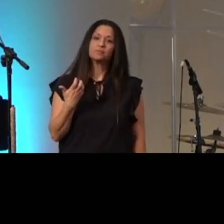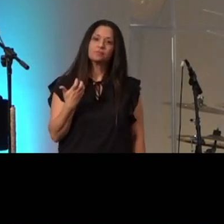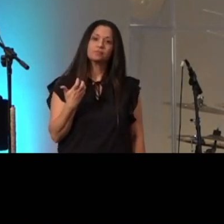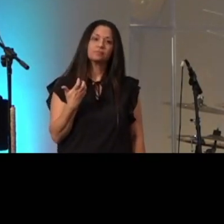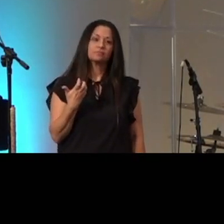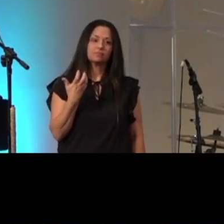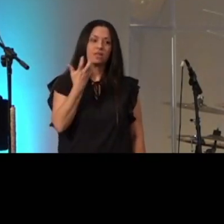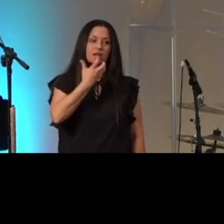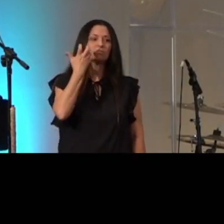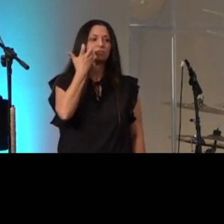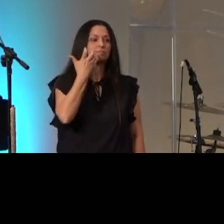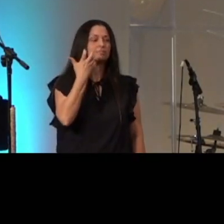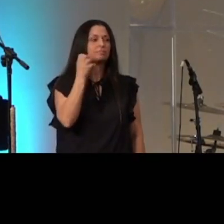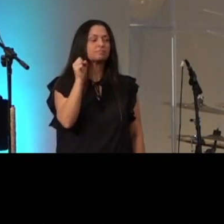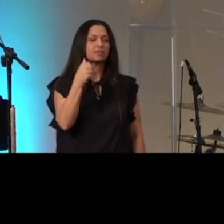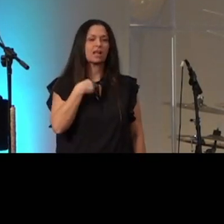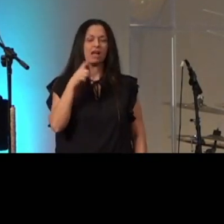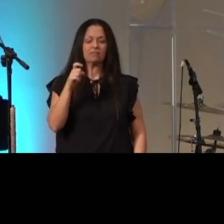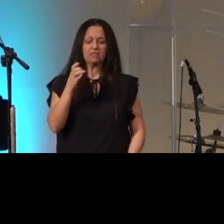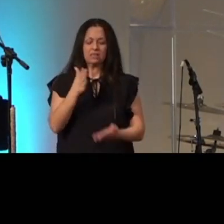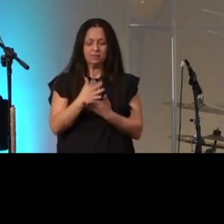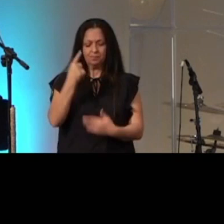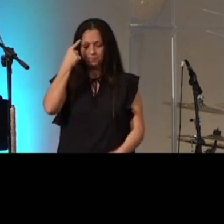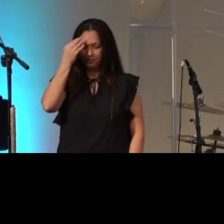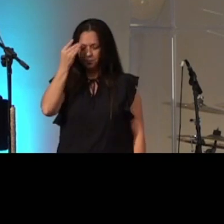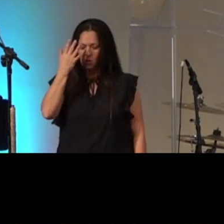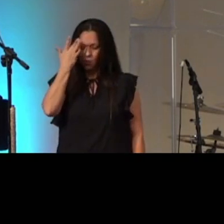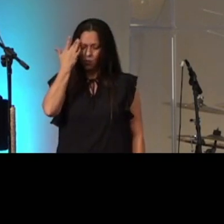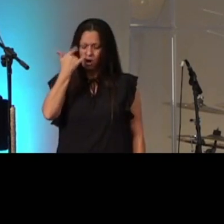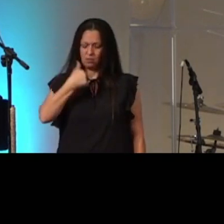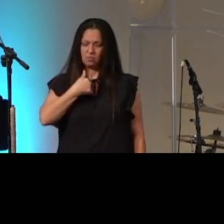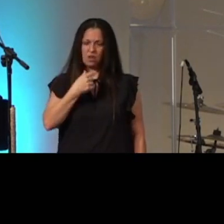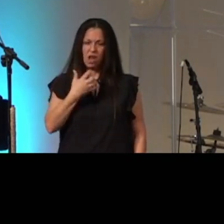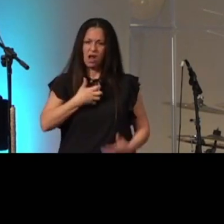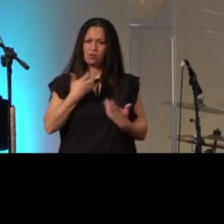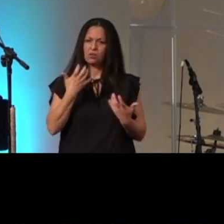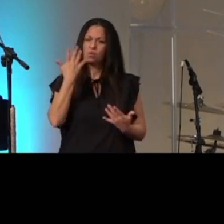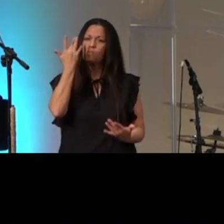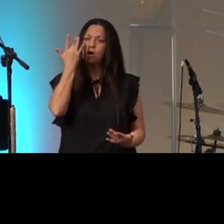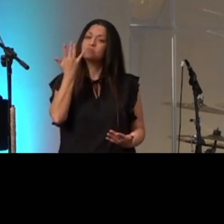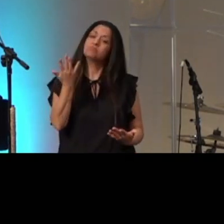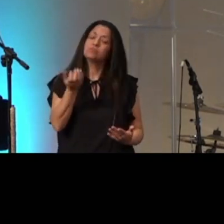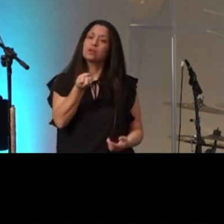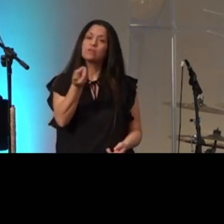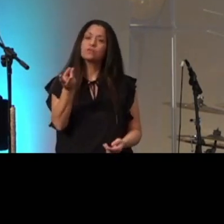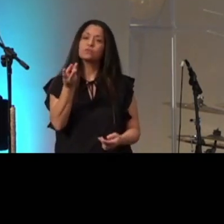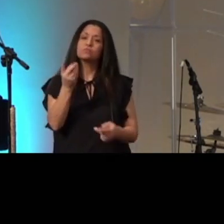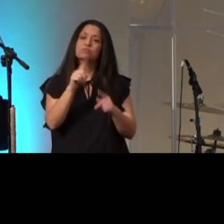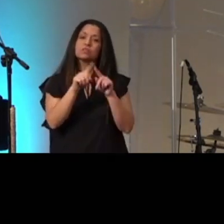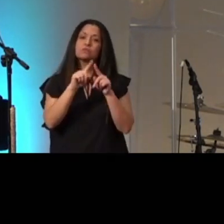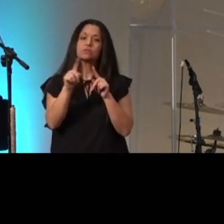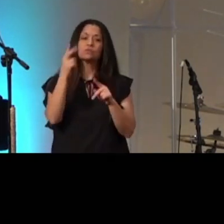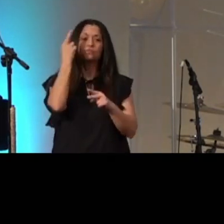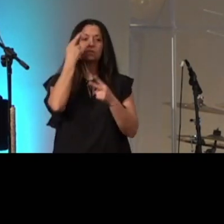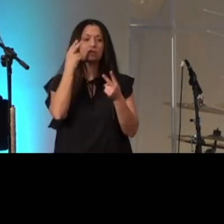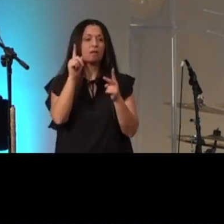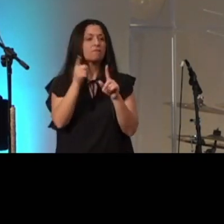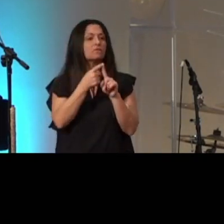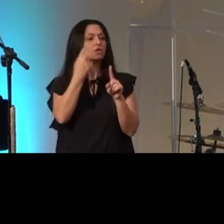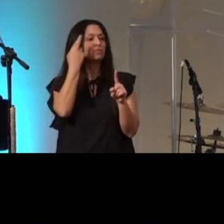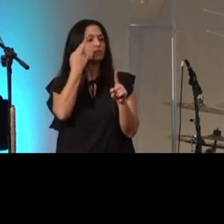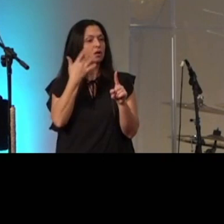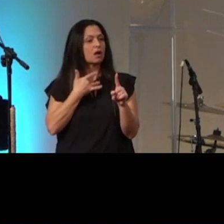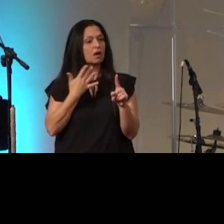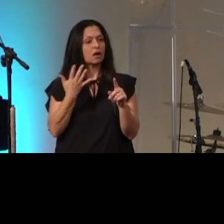I had to stop and ask myself the question why am I angry well there's a couple reasons the first reason I got